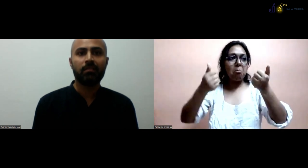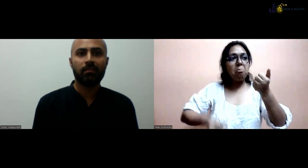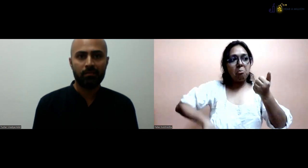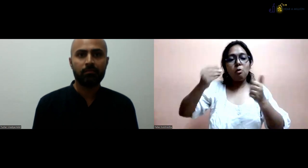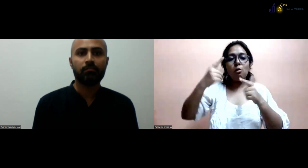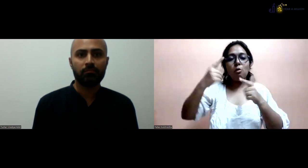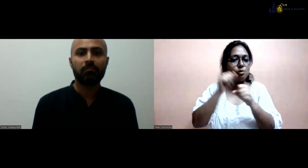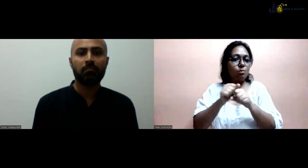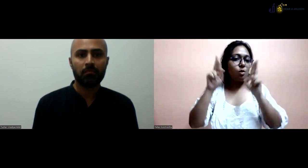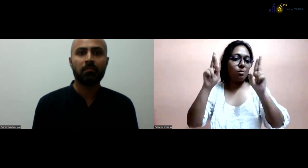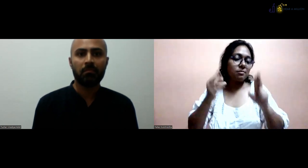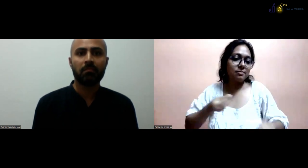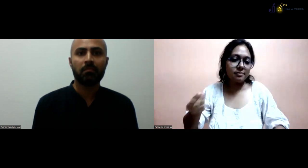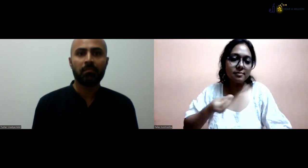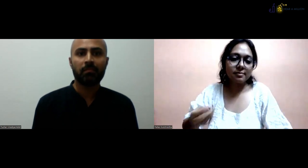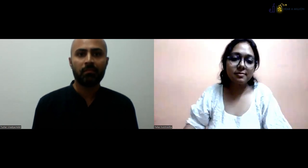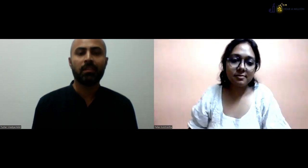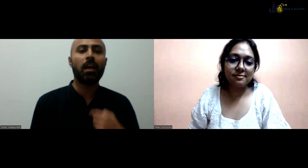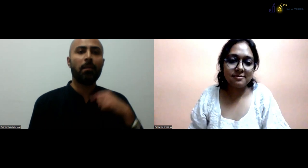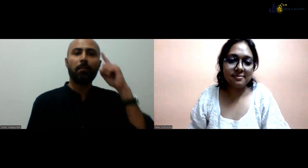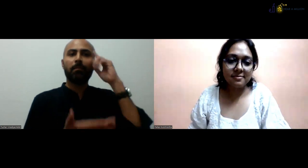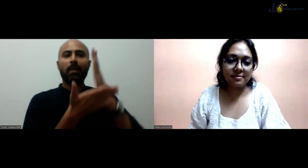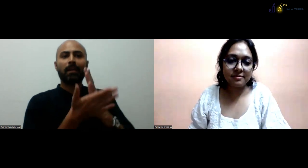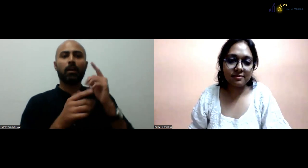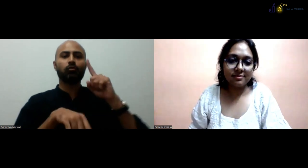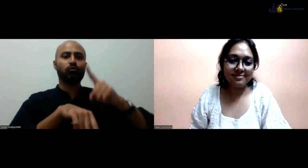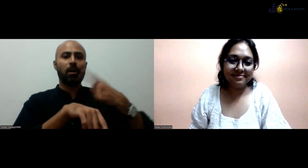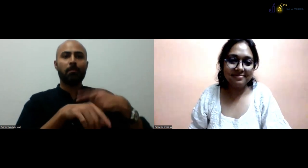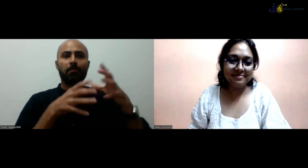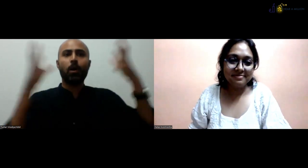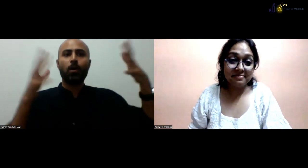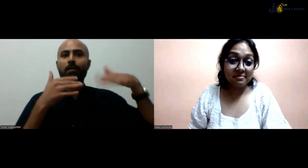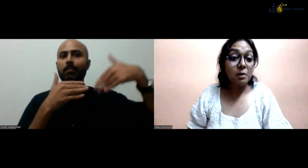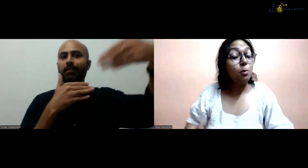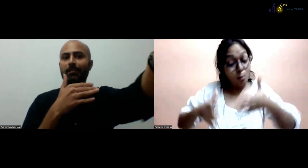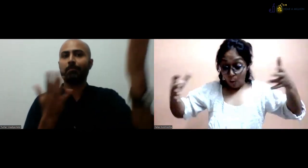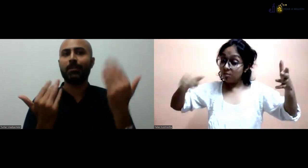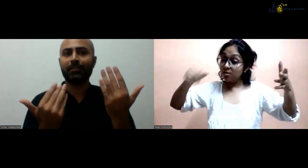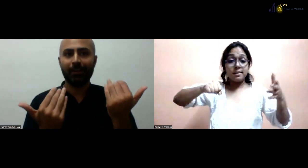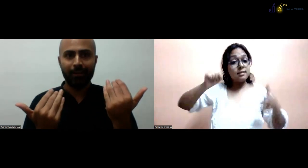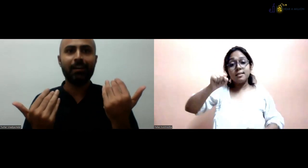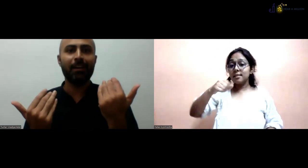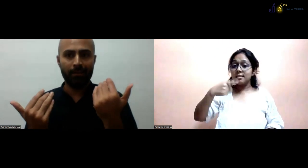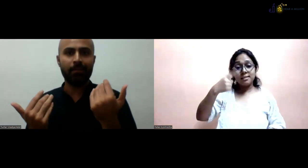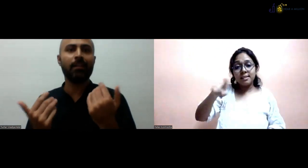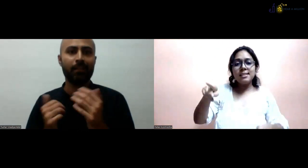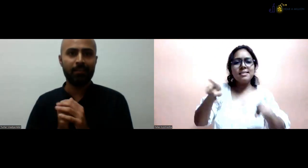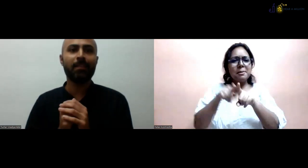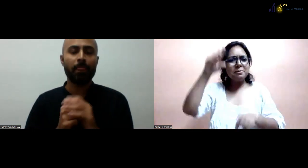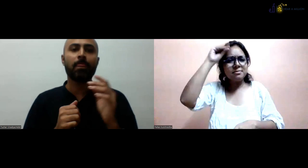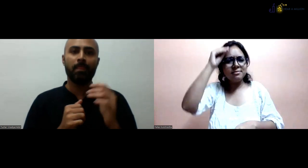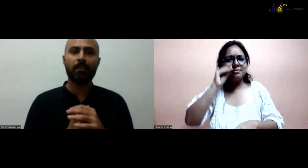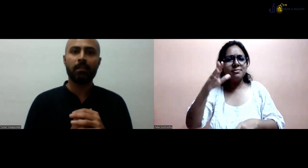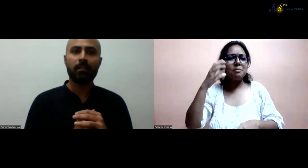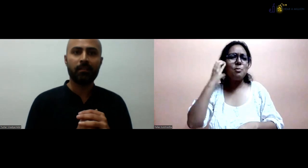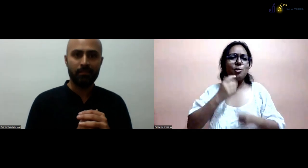all, you know, states. So, whosoever have passed their DEAD and DTISL can get jobs really soon. So, that means there's a lot of